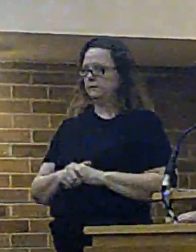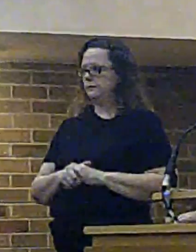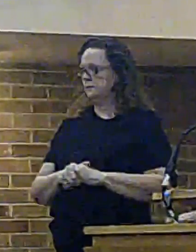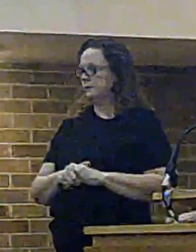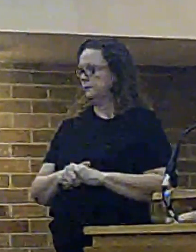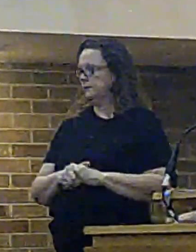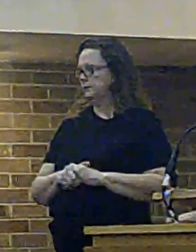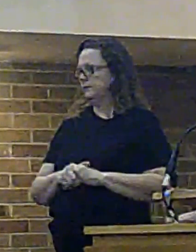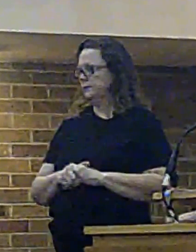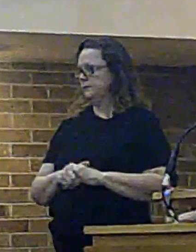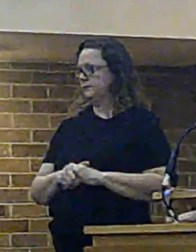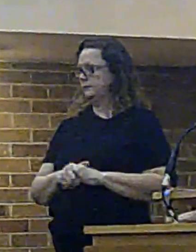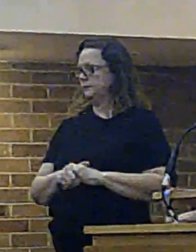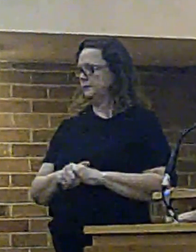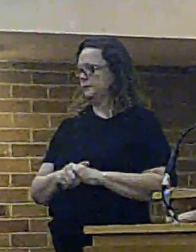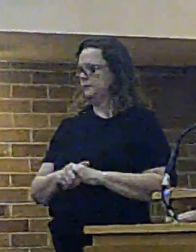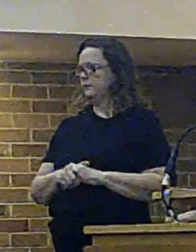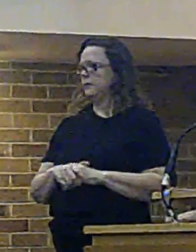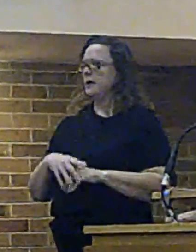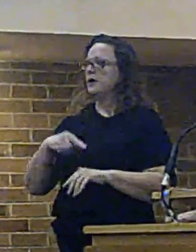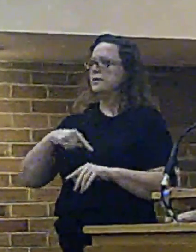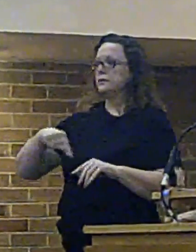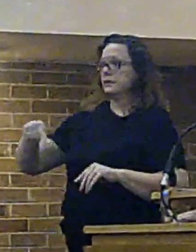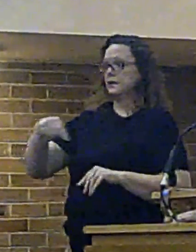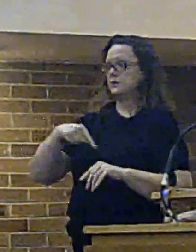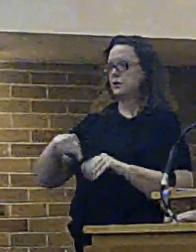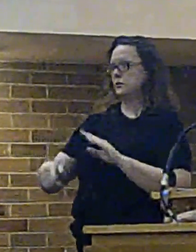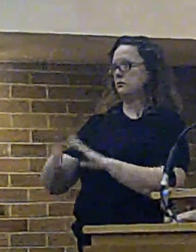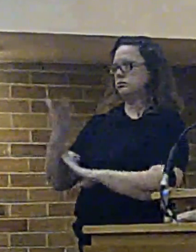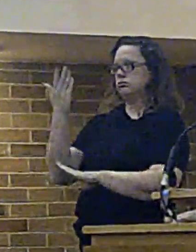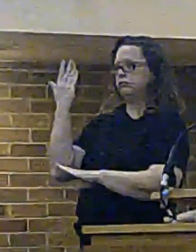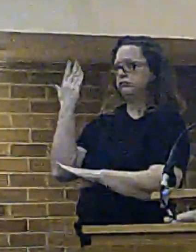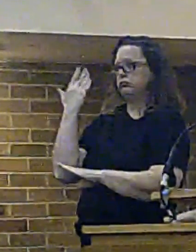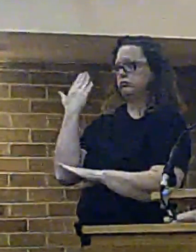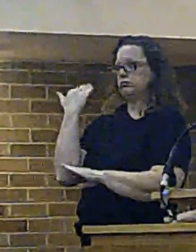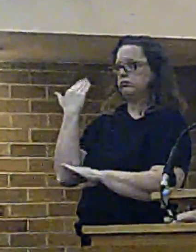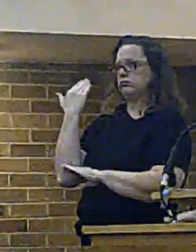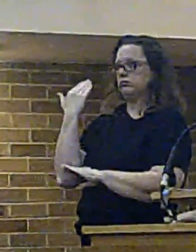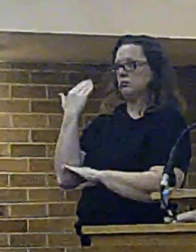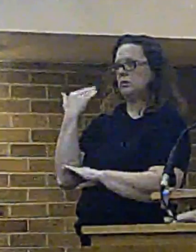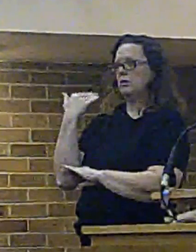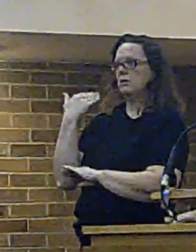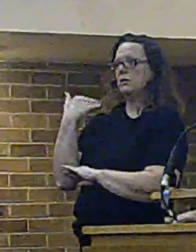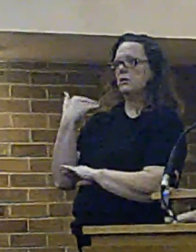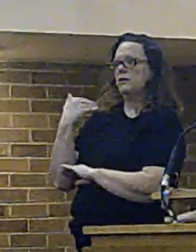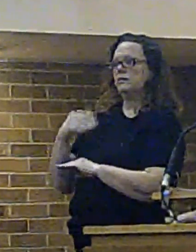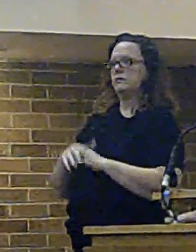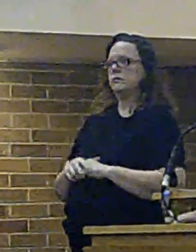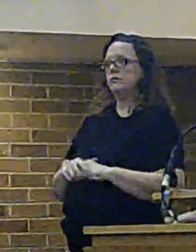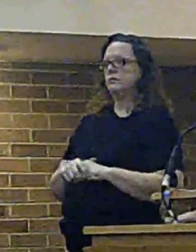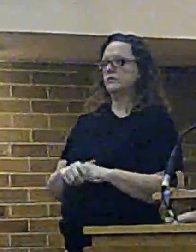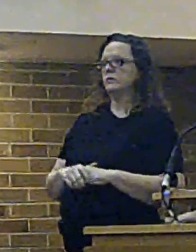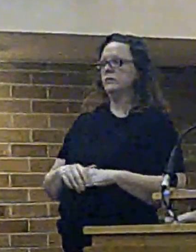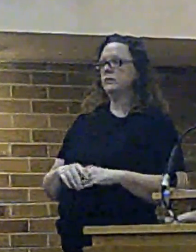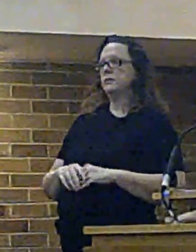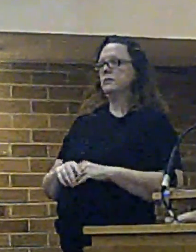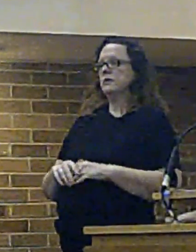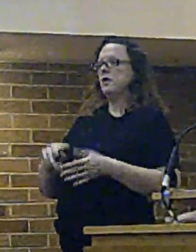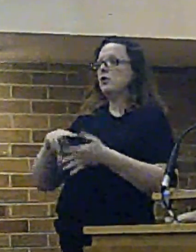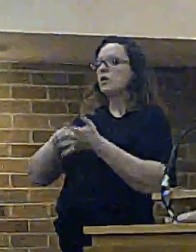Earlier in the year the authority undertook a consultation exercise over our integrated risk management